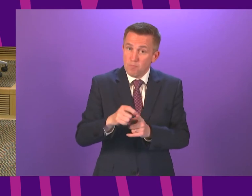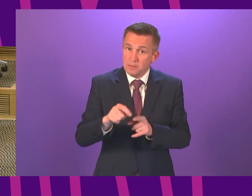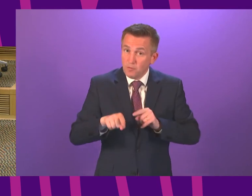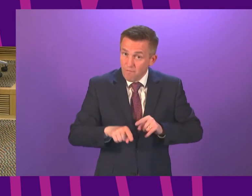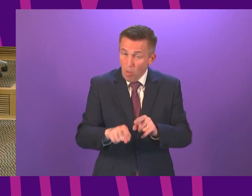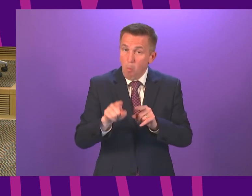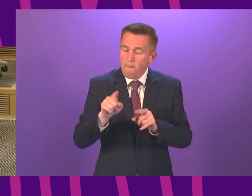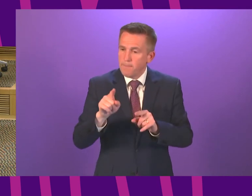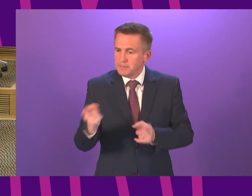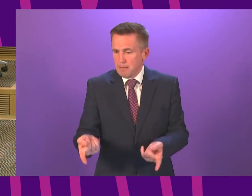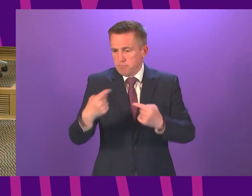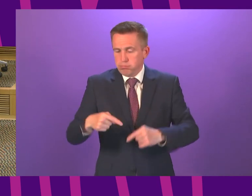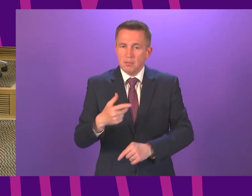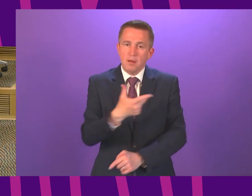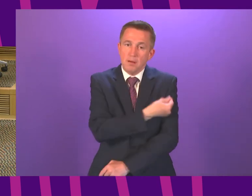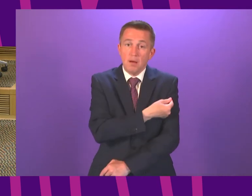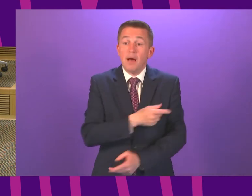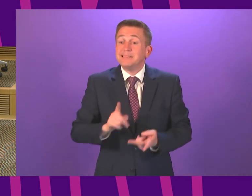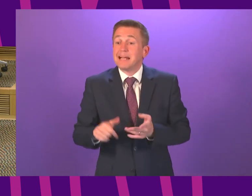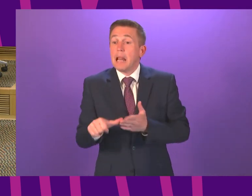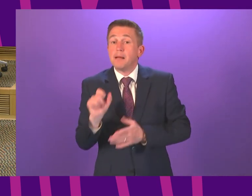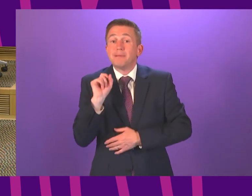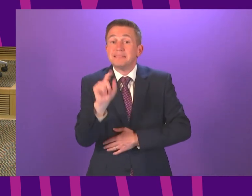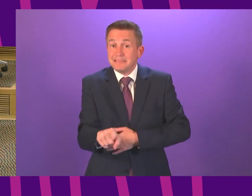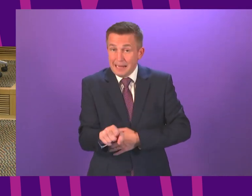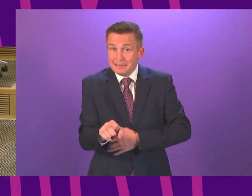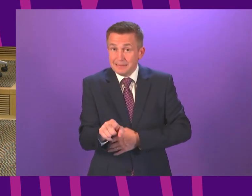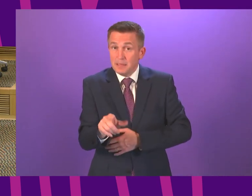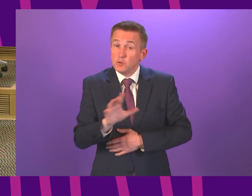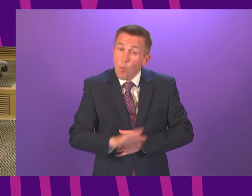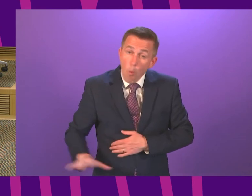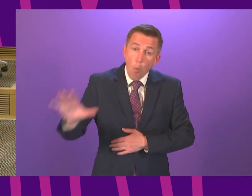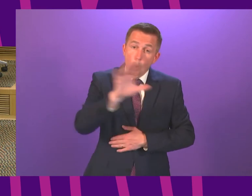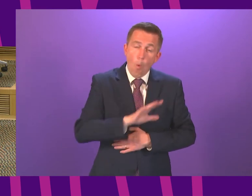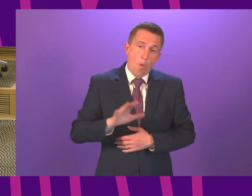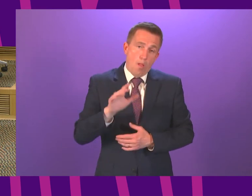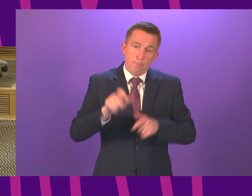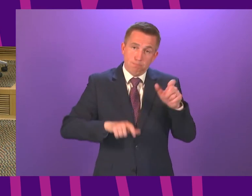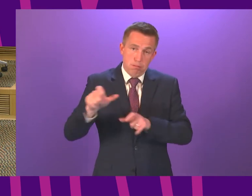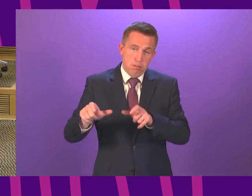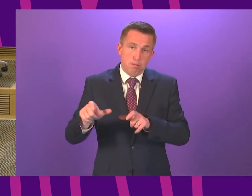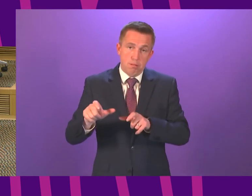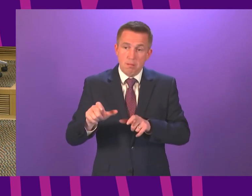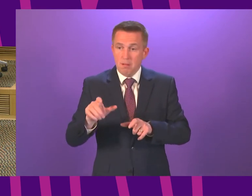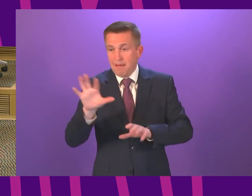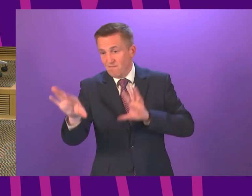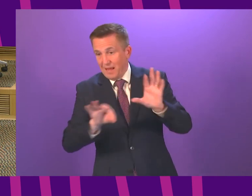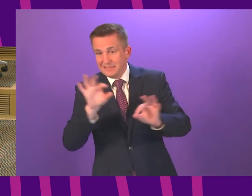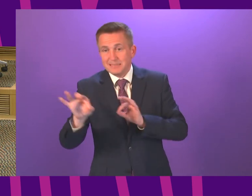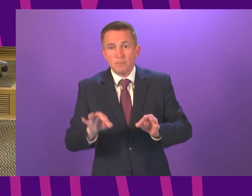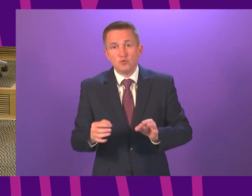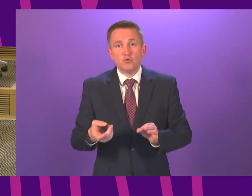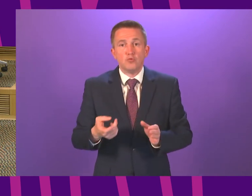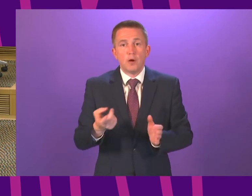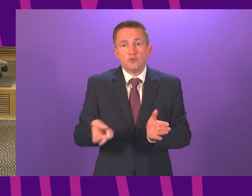letter to all those who did not attend their appointment has been sent nationally again inviting them to reschedule